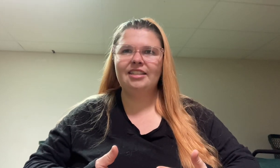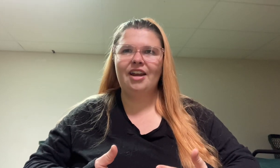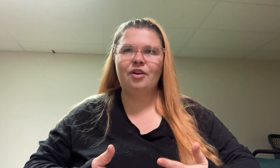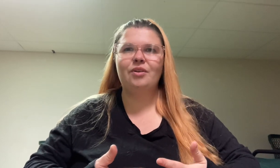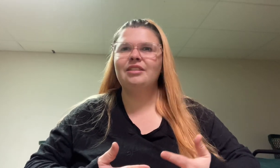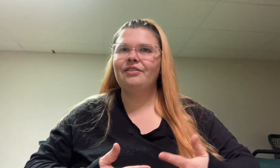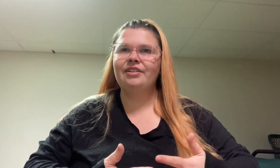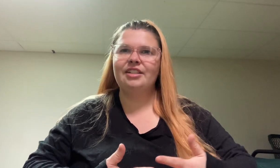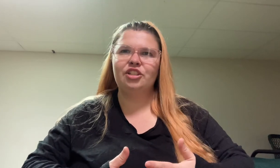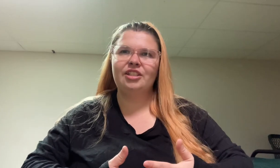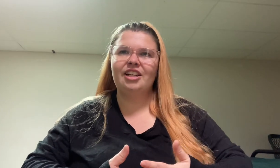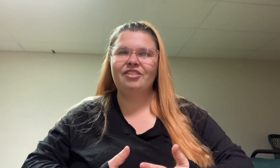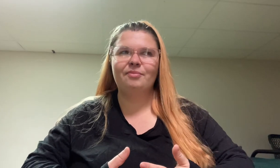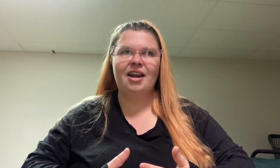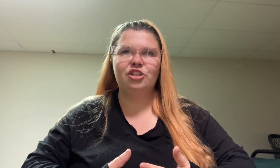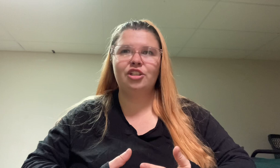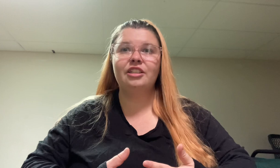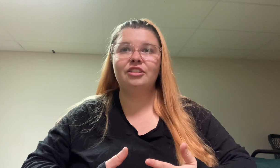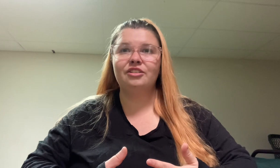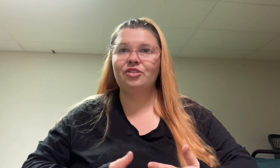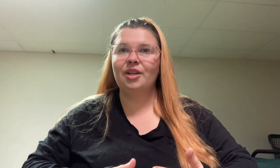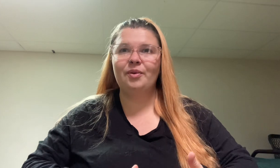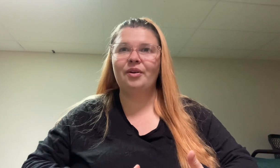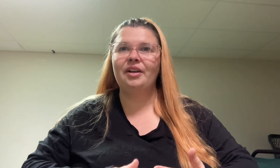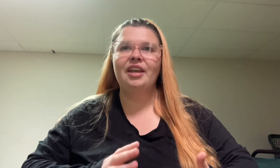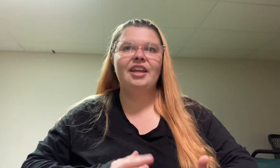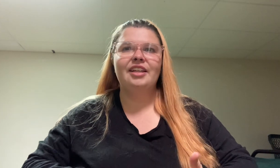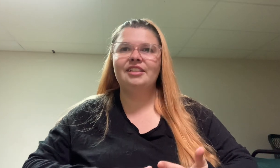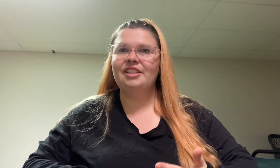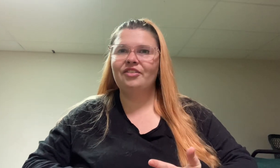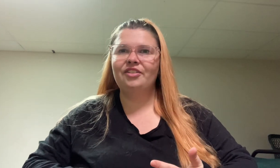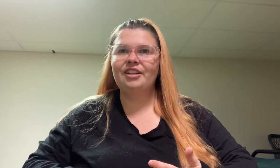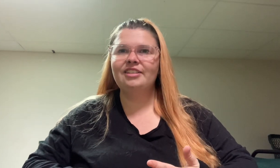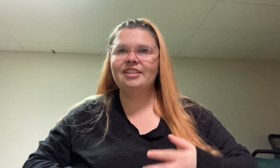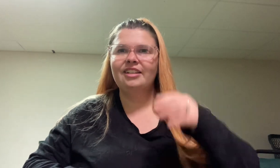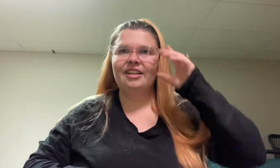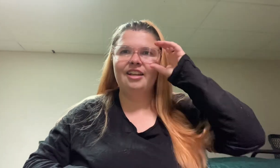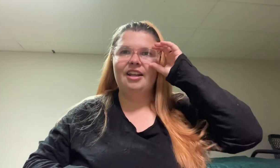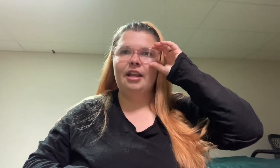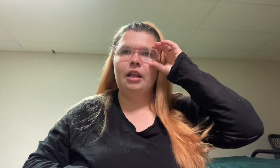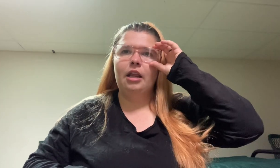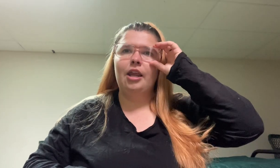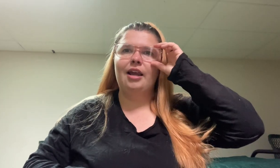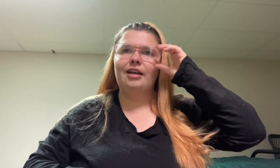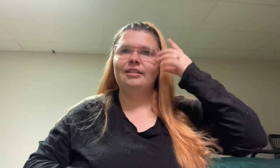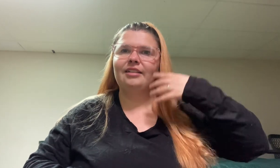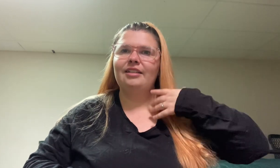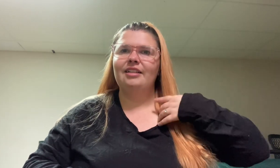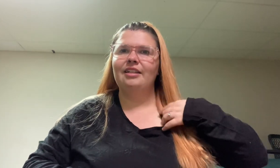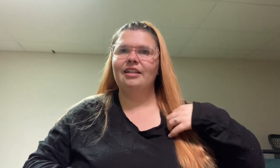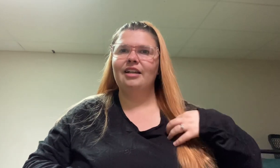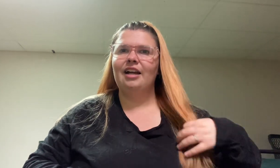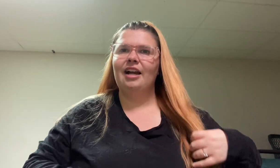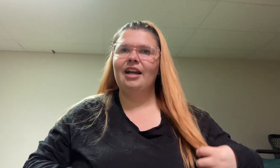Everyone's definition of magic, everyone's don't get me wrong, is different and I